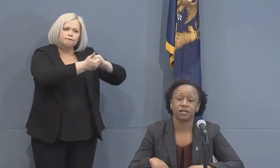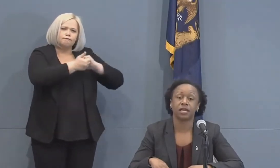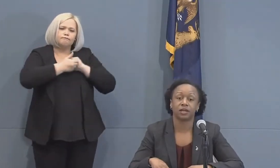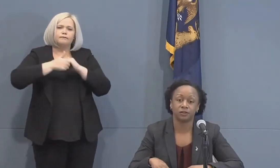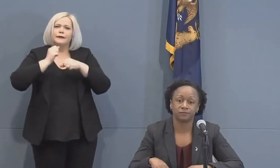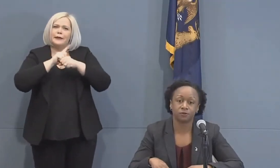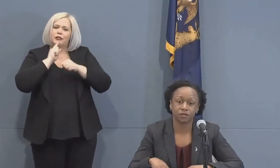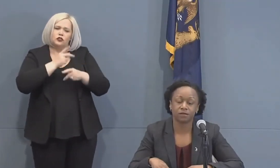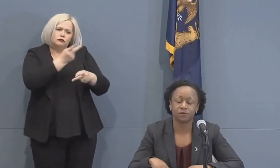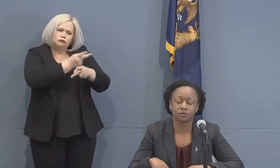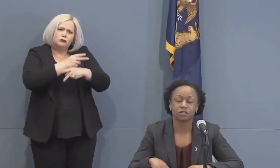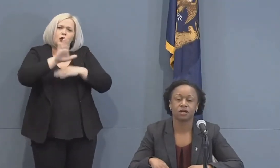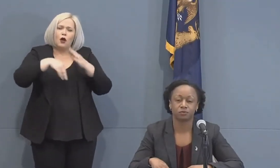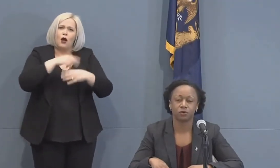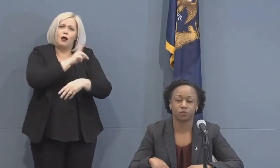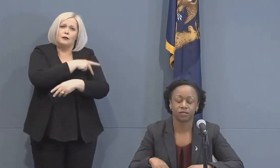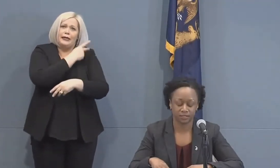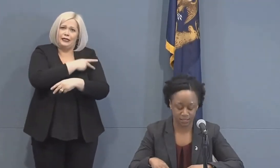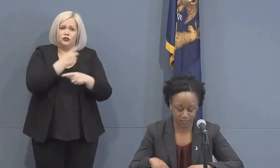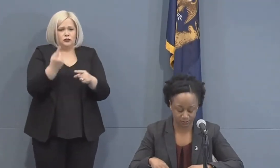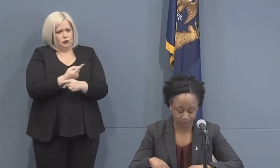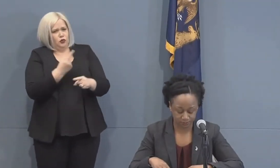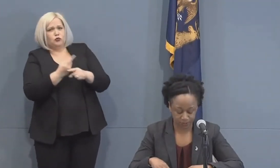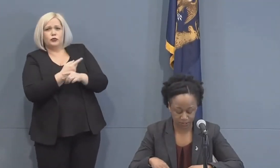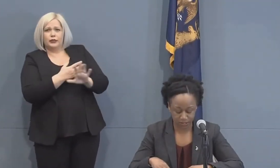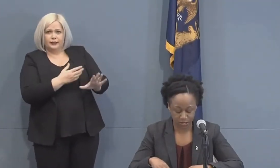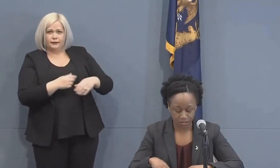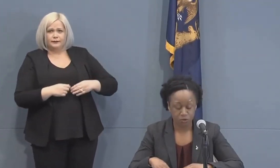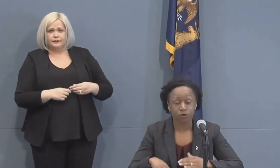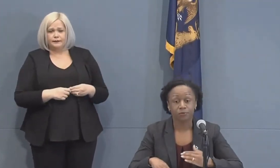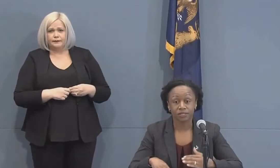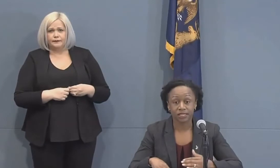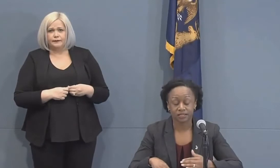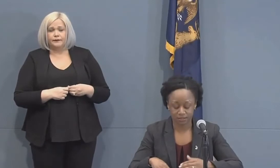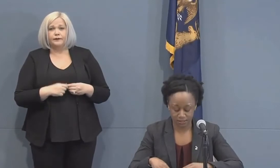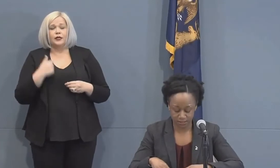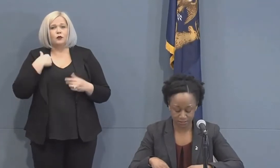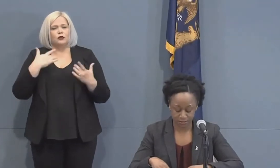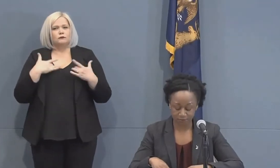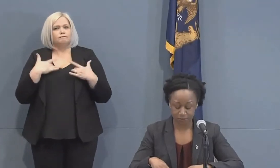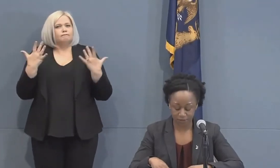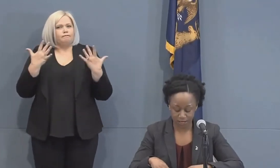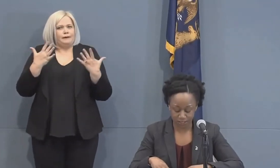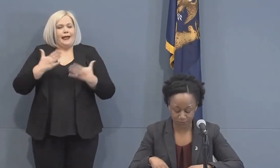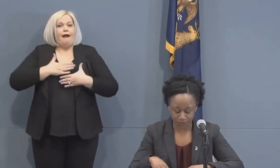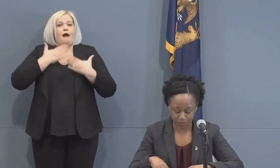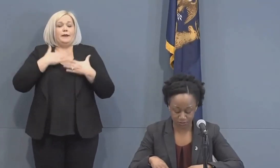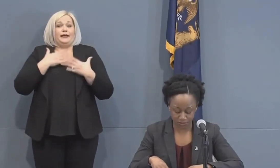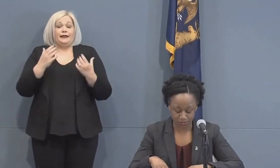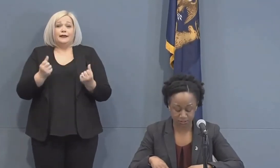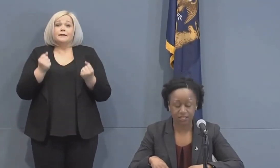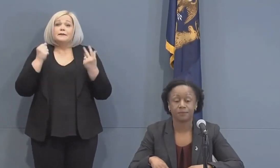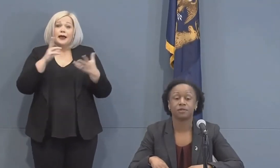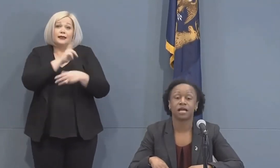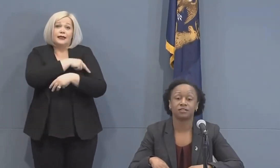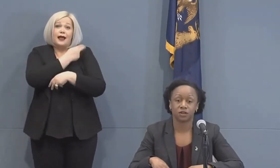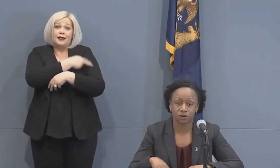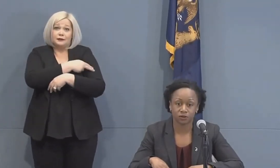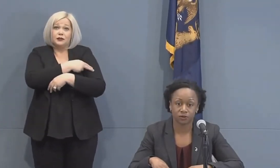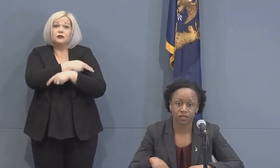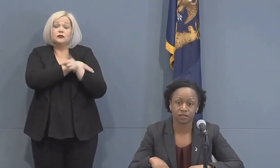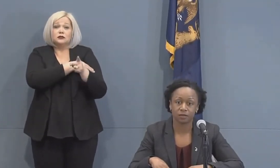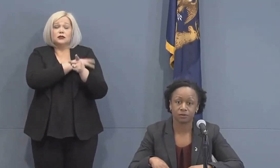patients are being cared for in the most appropriate setting. We're pleased that several of our hospitals are starting to see a